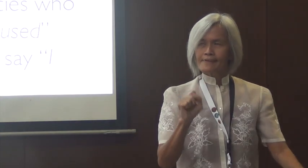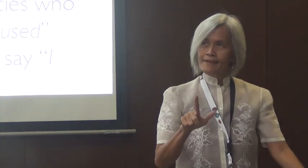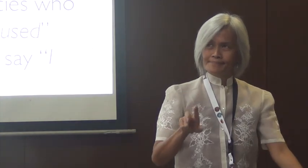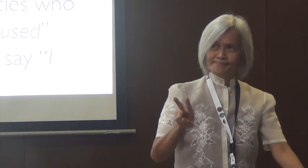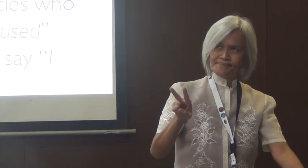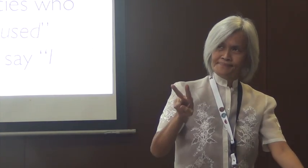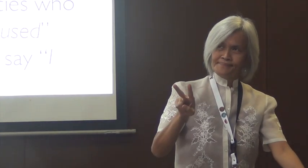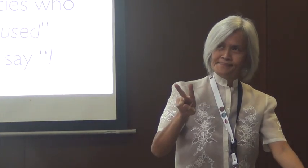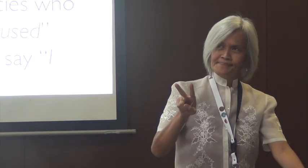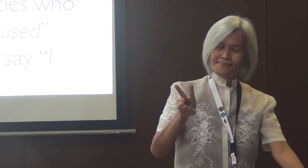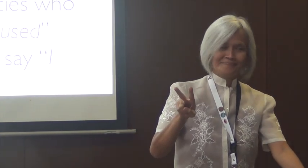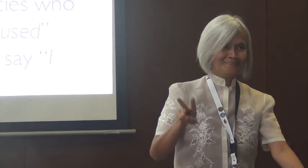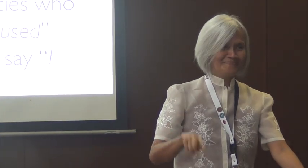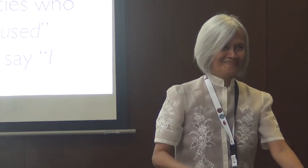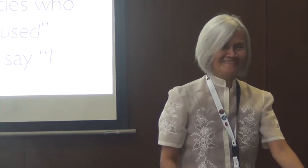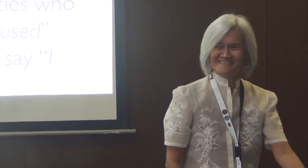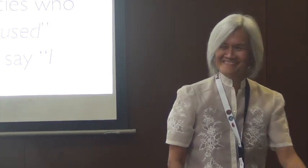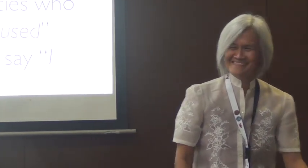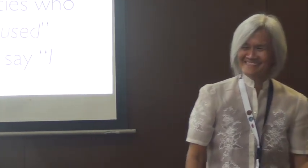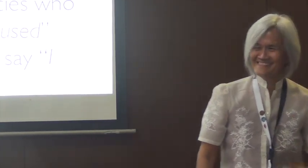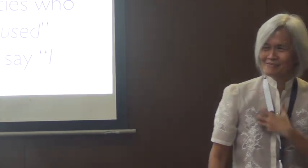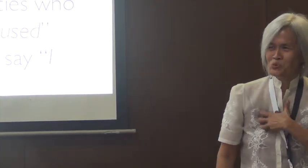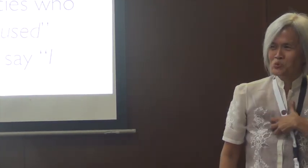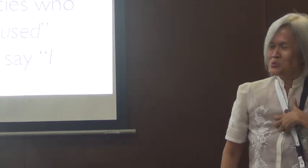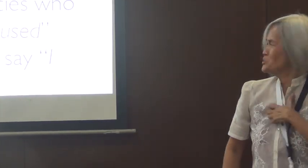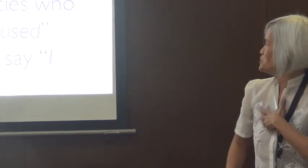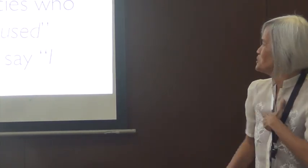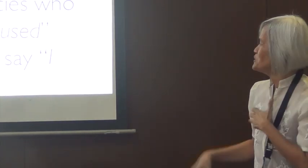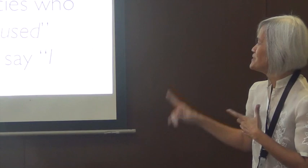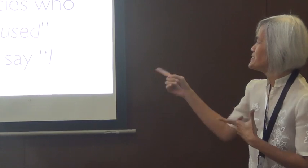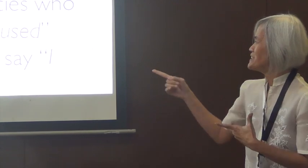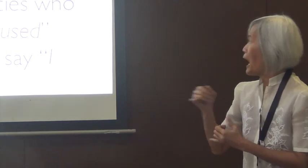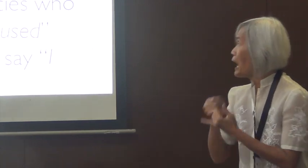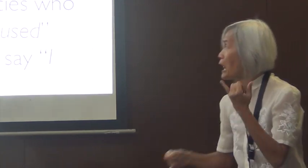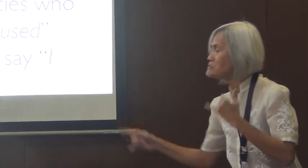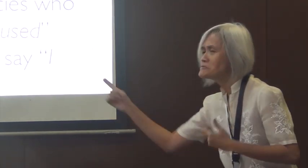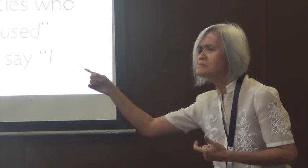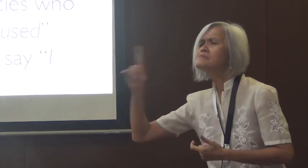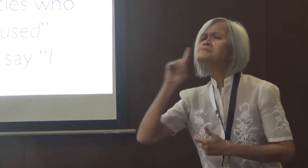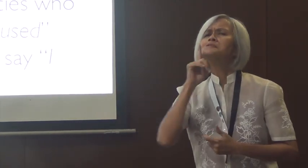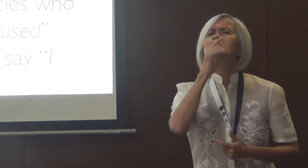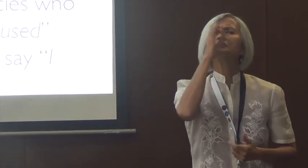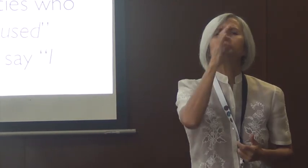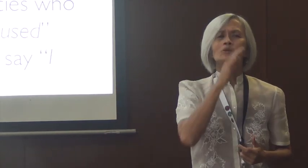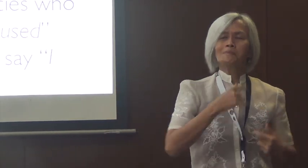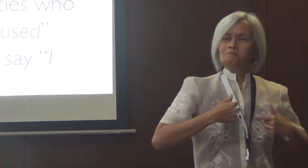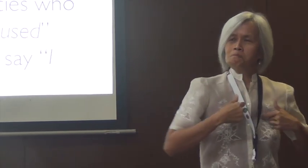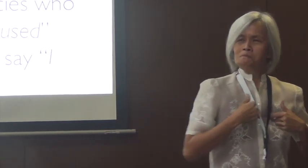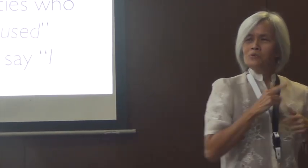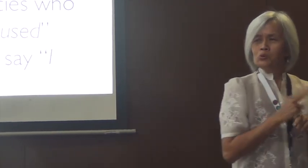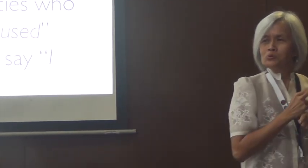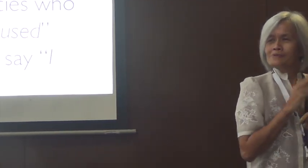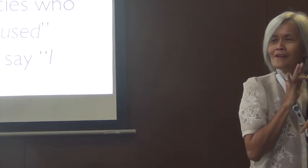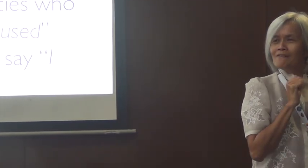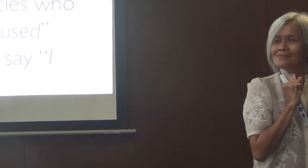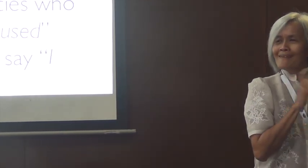now you have government agencies who say ASL should be used. And then you have deaf Filipinos who say, I use